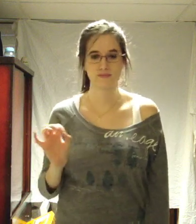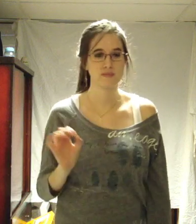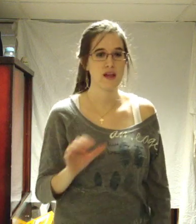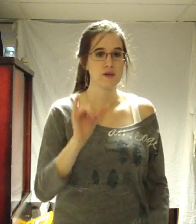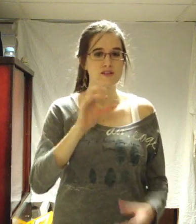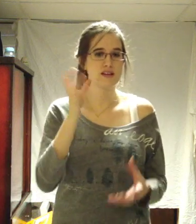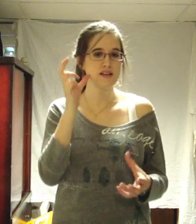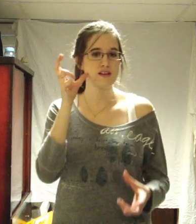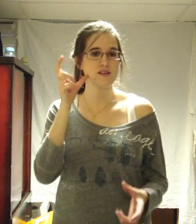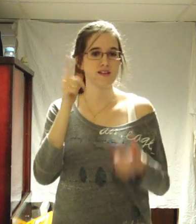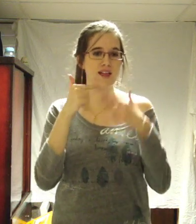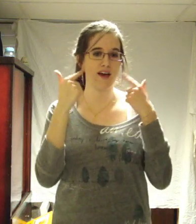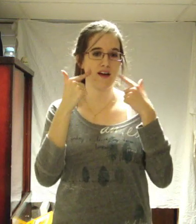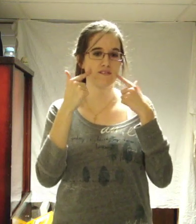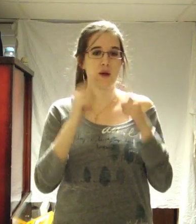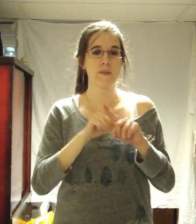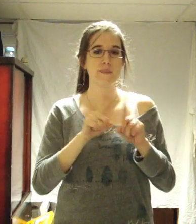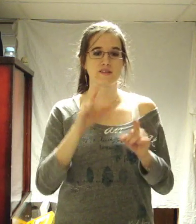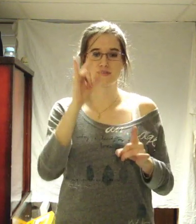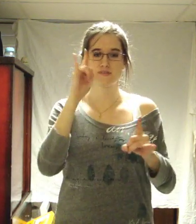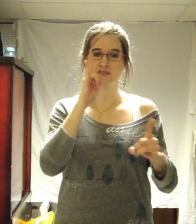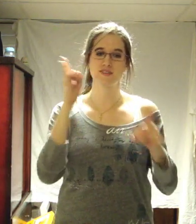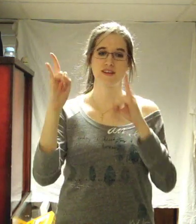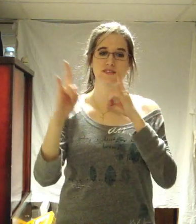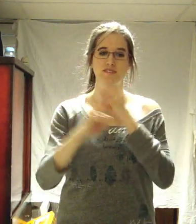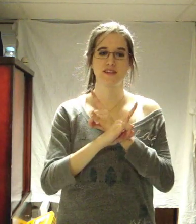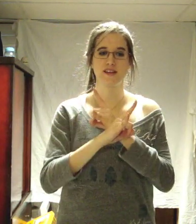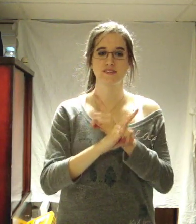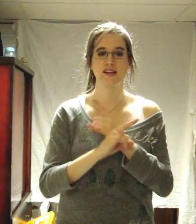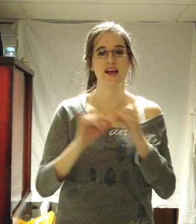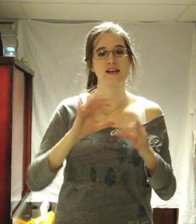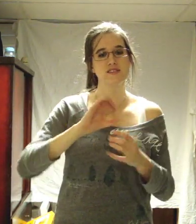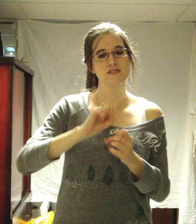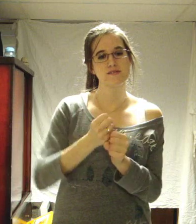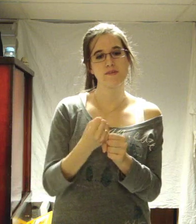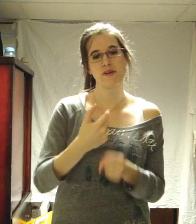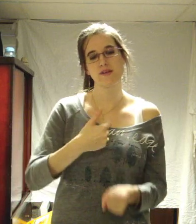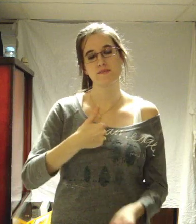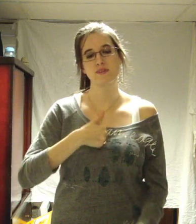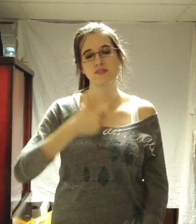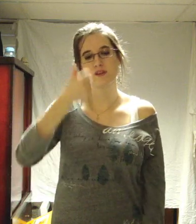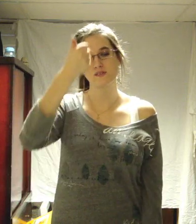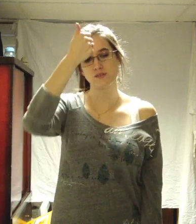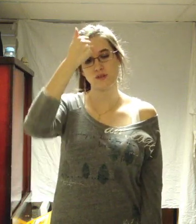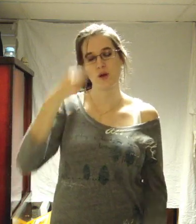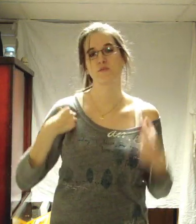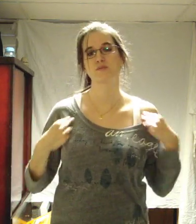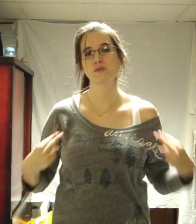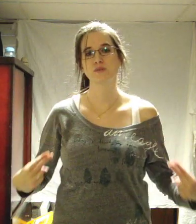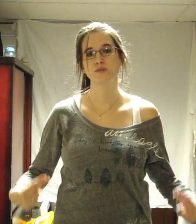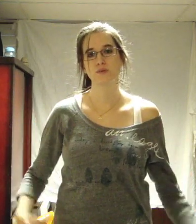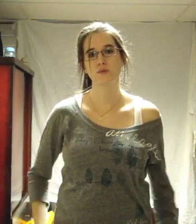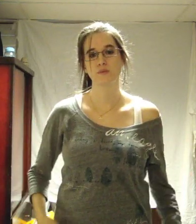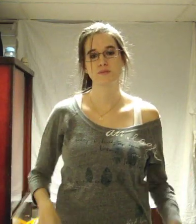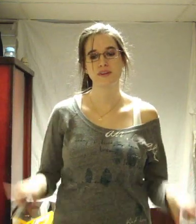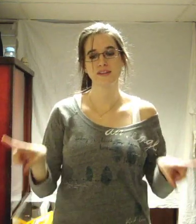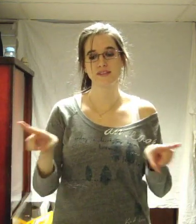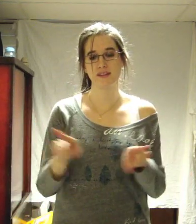When I'm sarcastic like that And that just makes me a dumb human